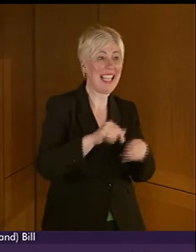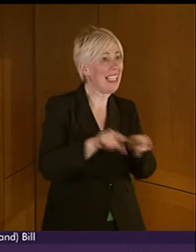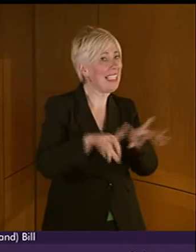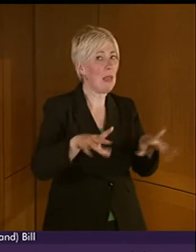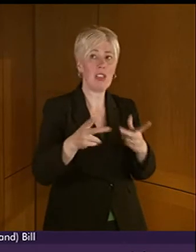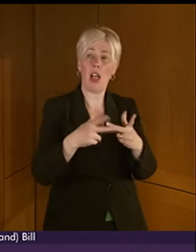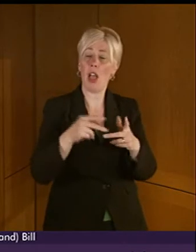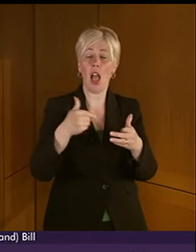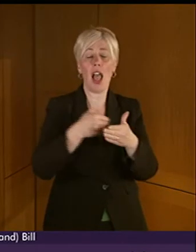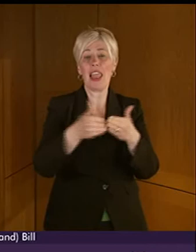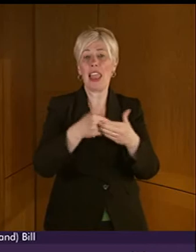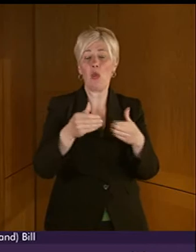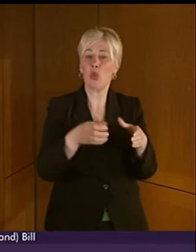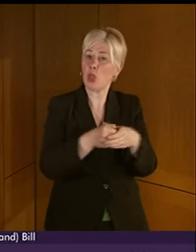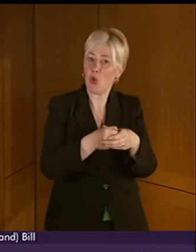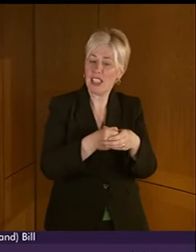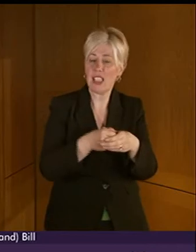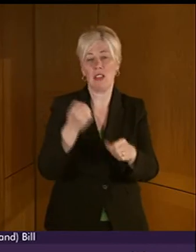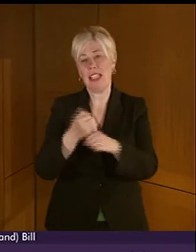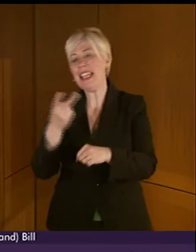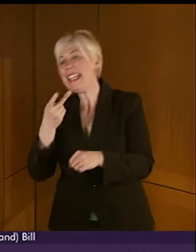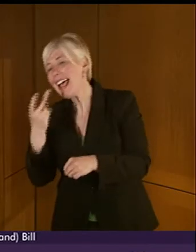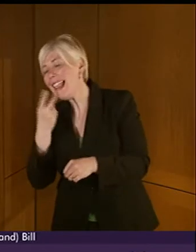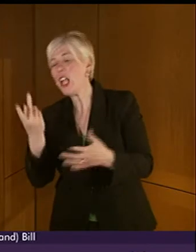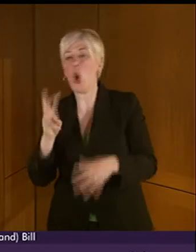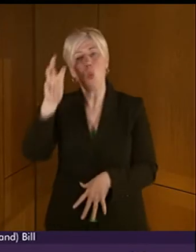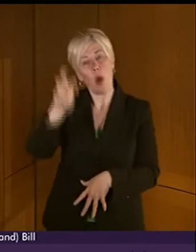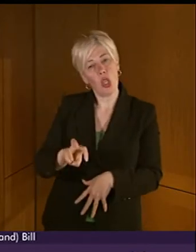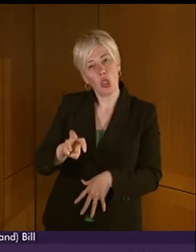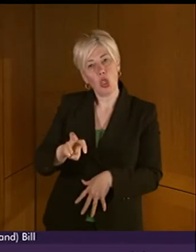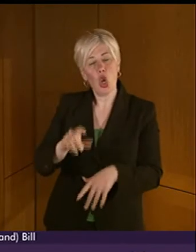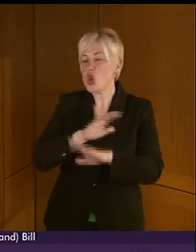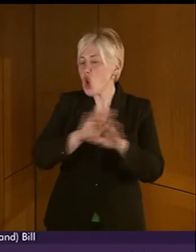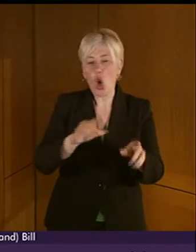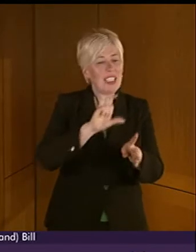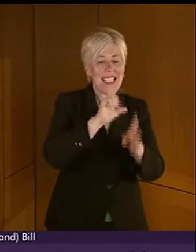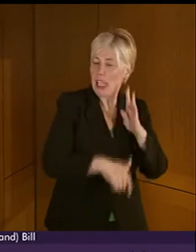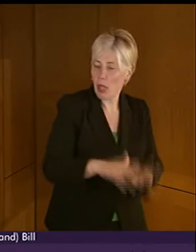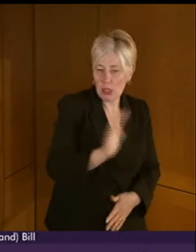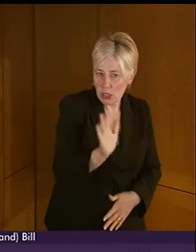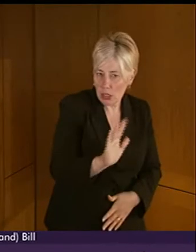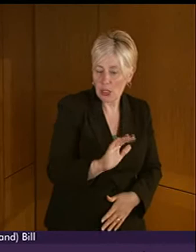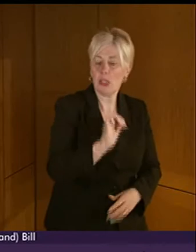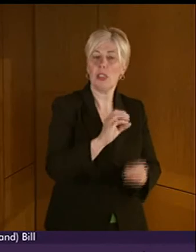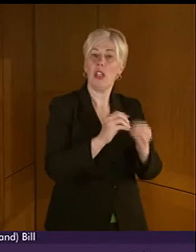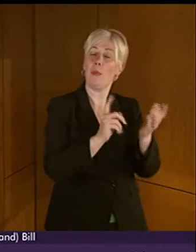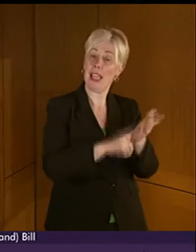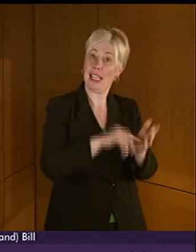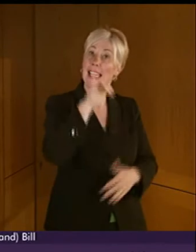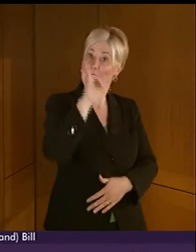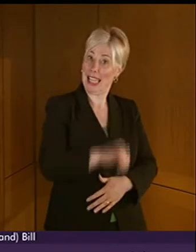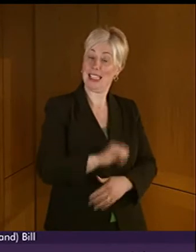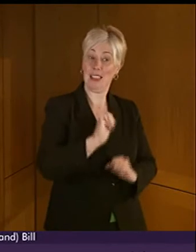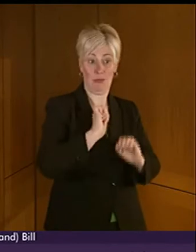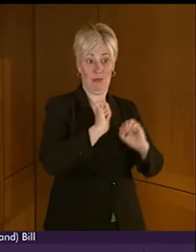to other groups, such as speakers of Gaelic or Welsh. In effect, BSL is, for many deaf and hearing impaired